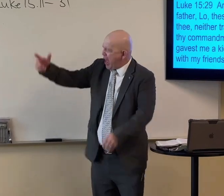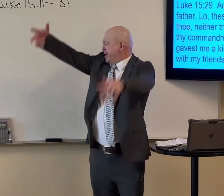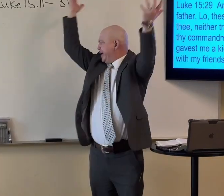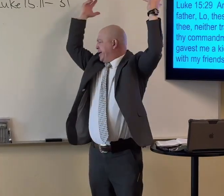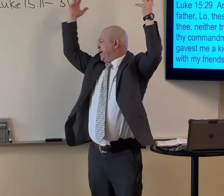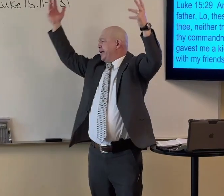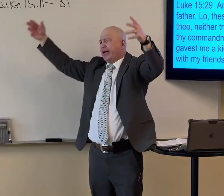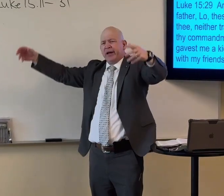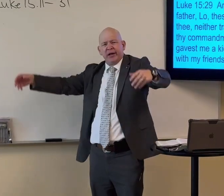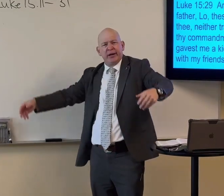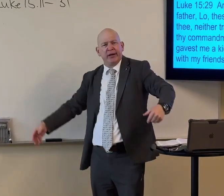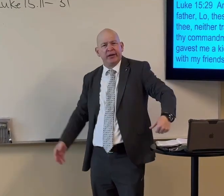more worthy than him.